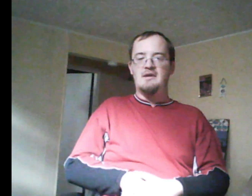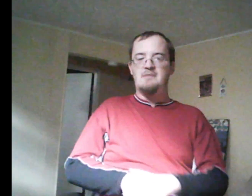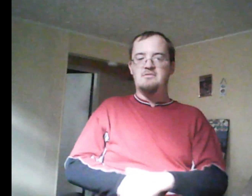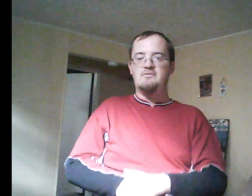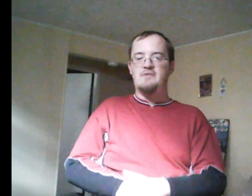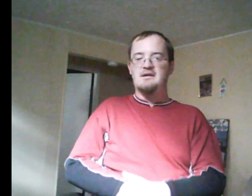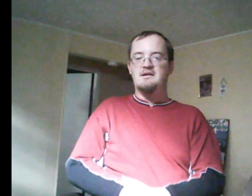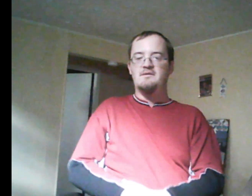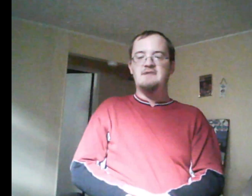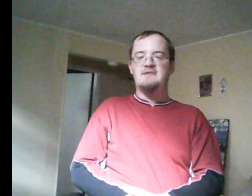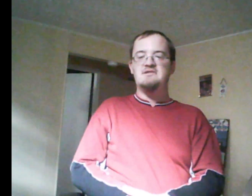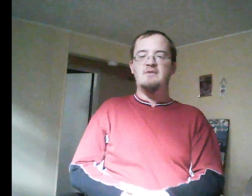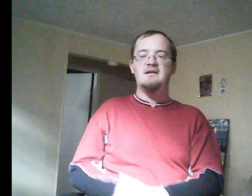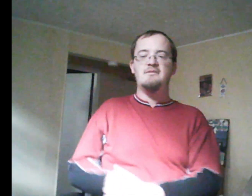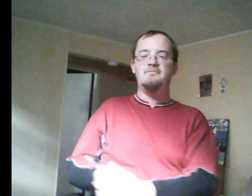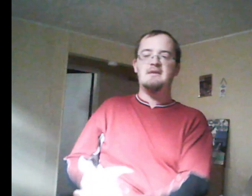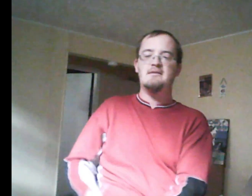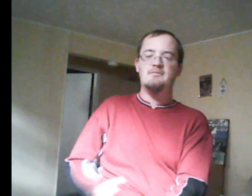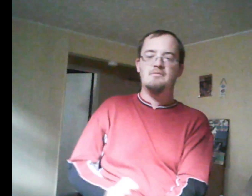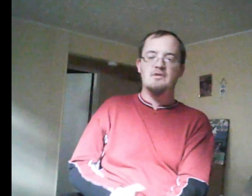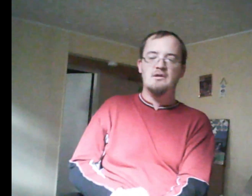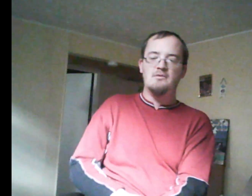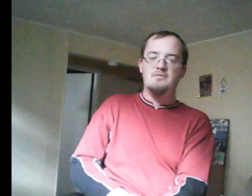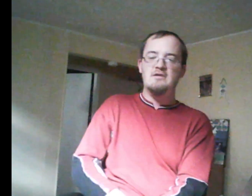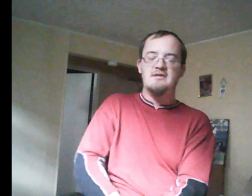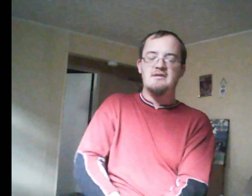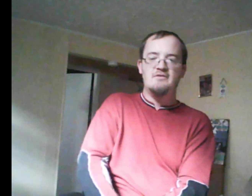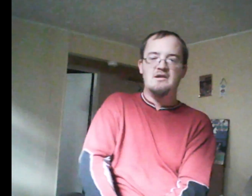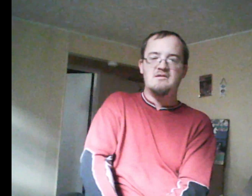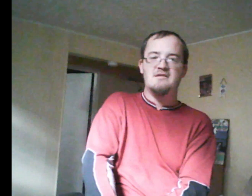happens with Rick? They just want to be punitive, in a sense.